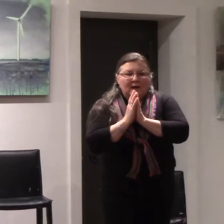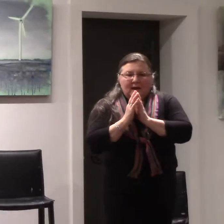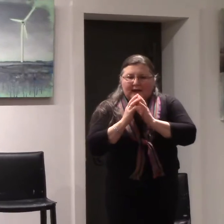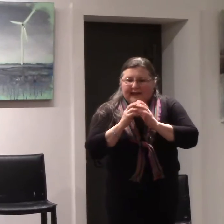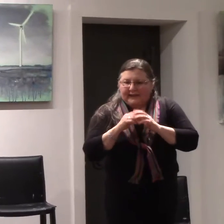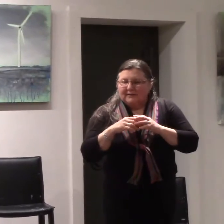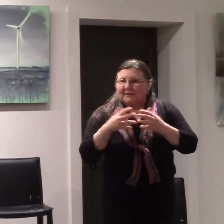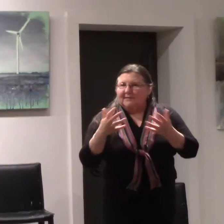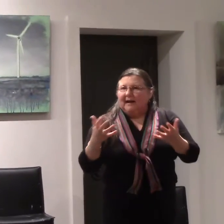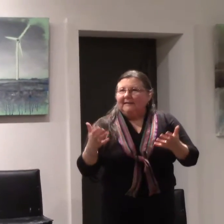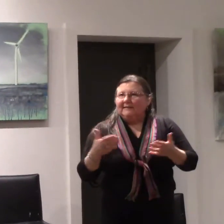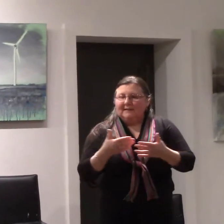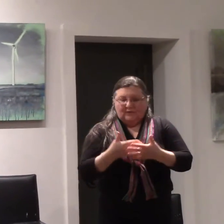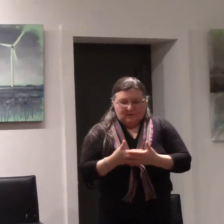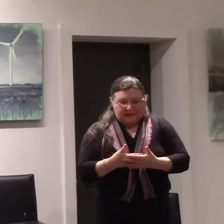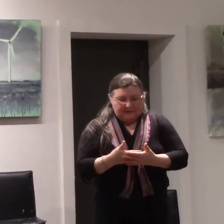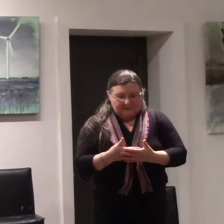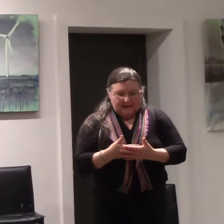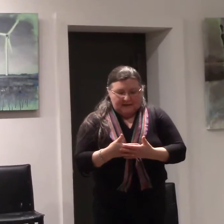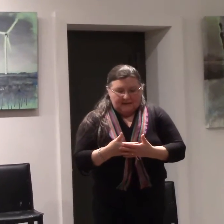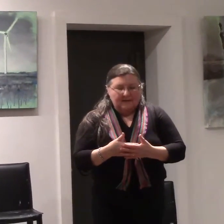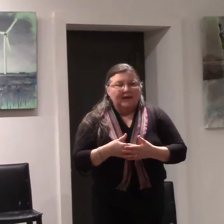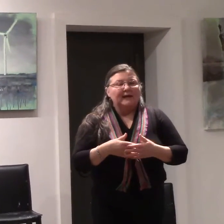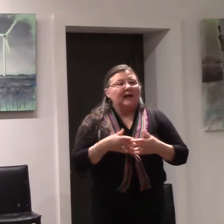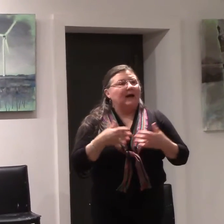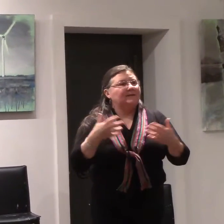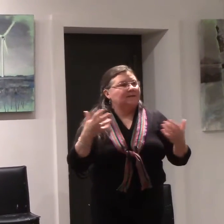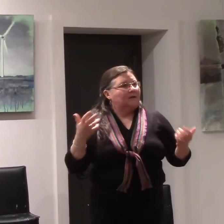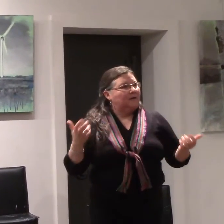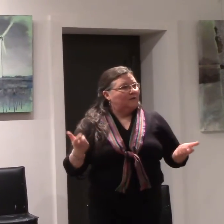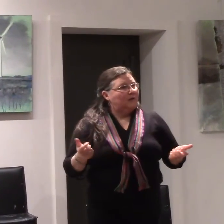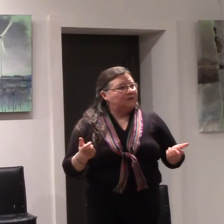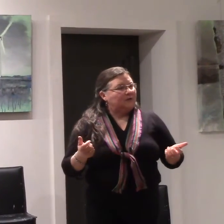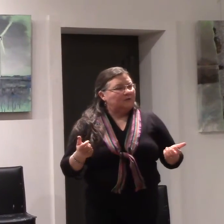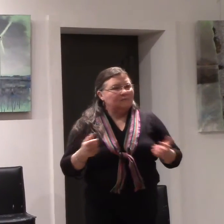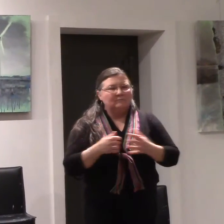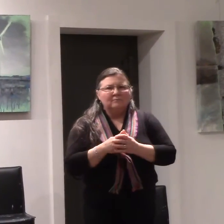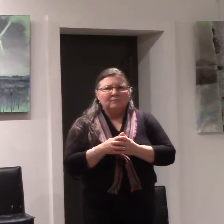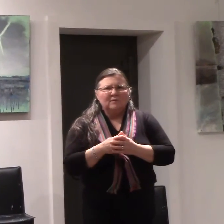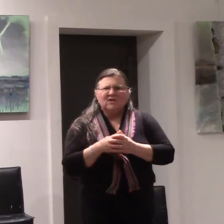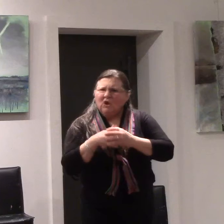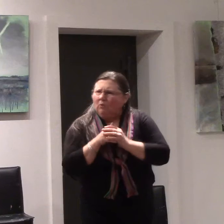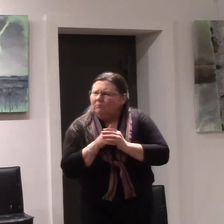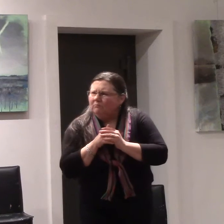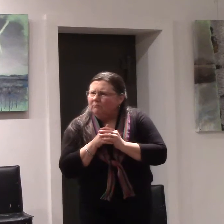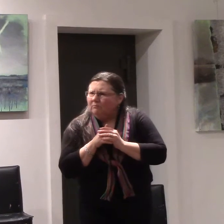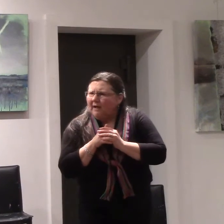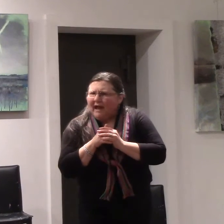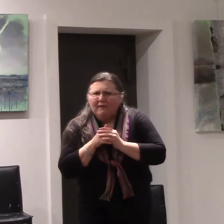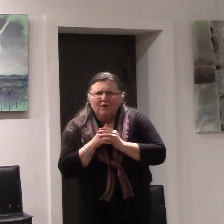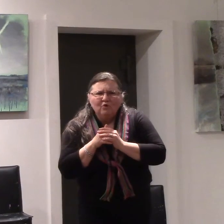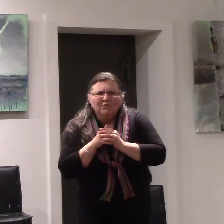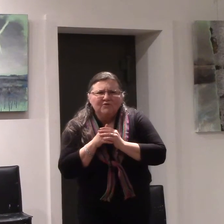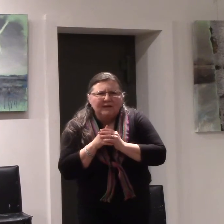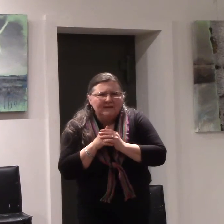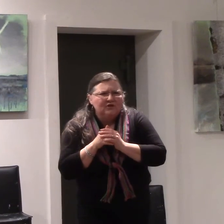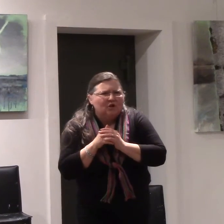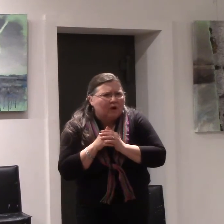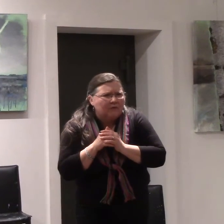Again, there's a silence. He goes back to reading. And he asks another question. So, have you studied geography?